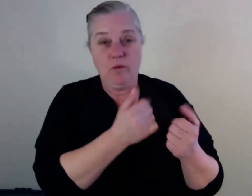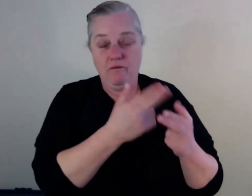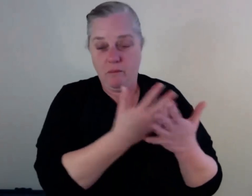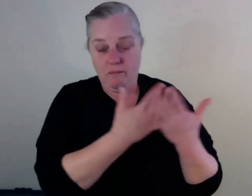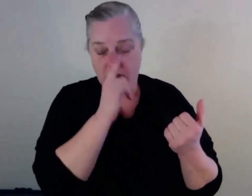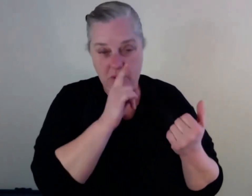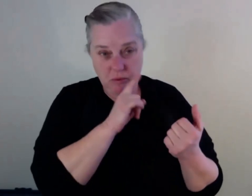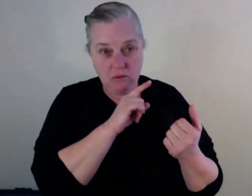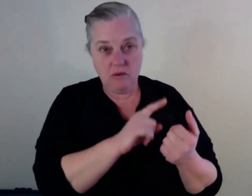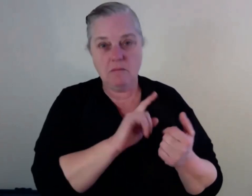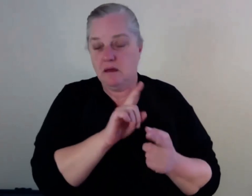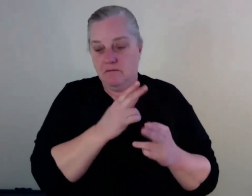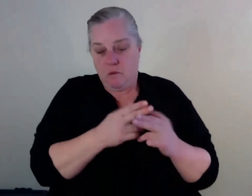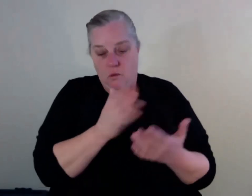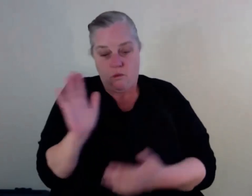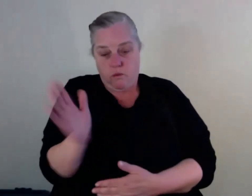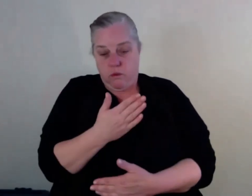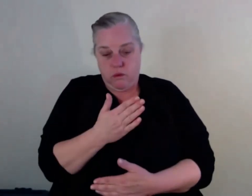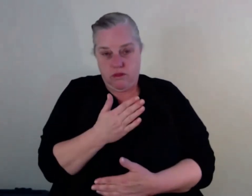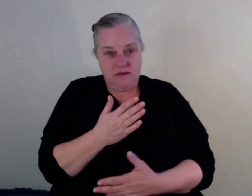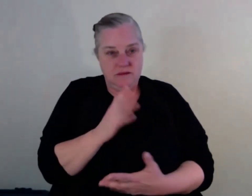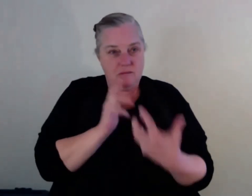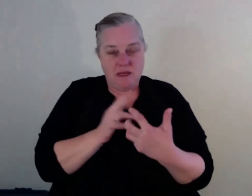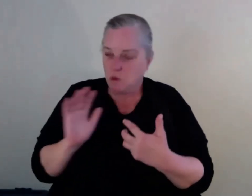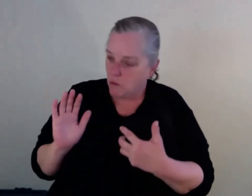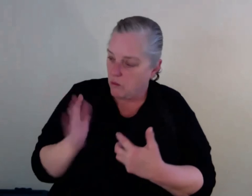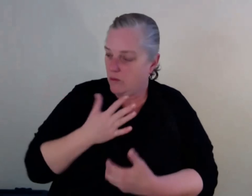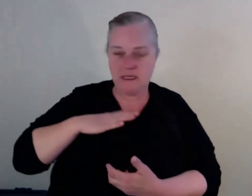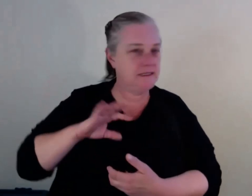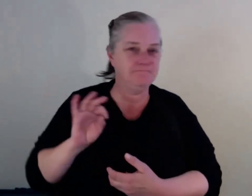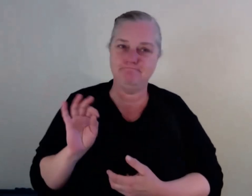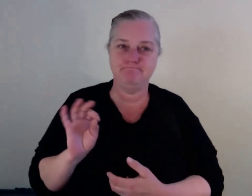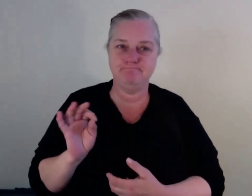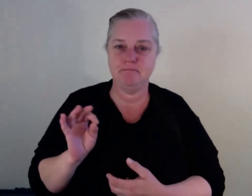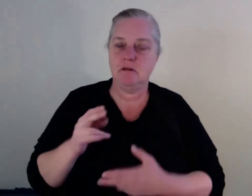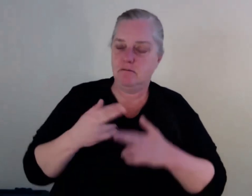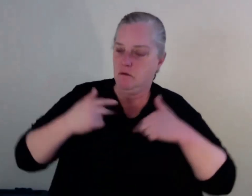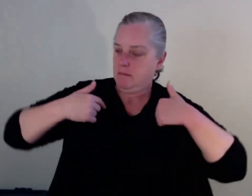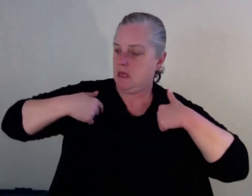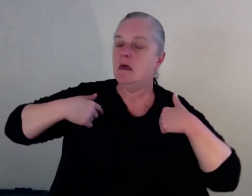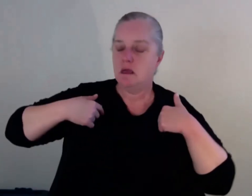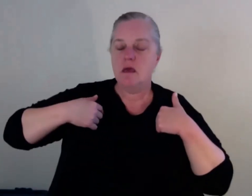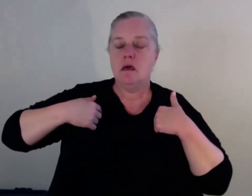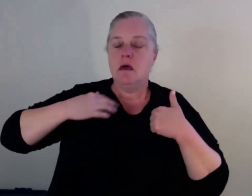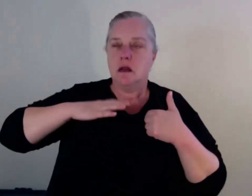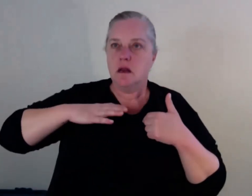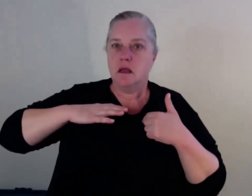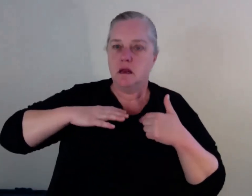this is when I, you know, the acting out and the reflection. There's this little, there's this little window of